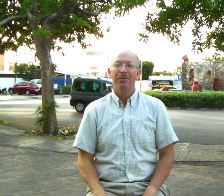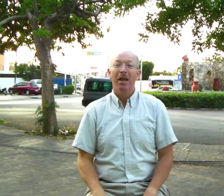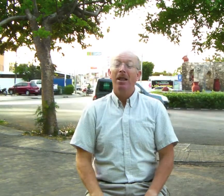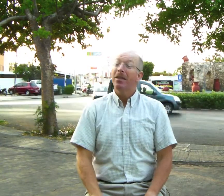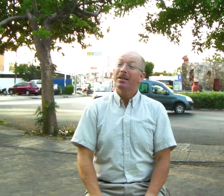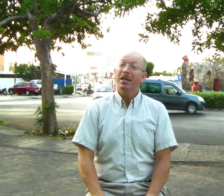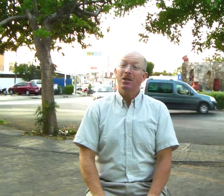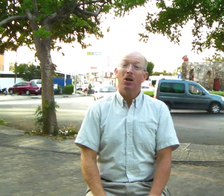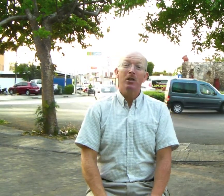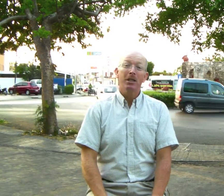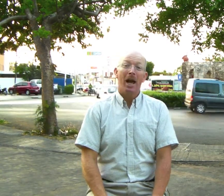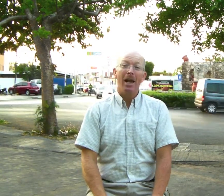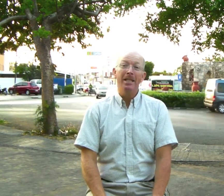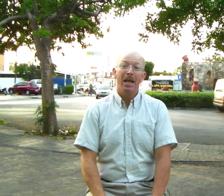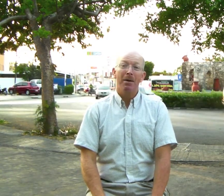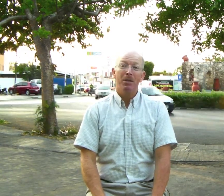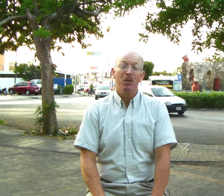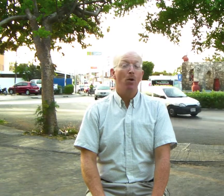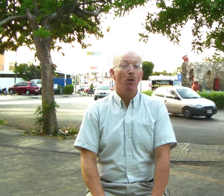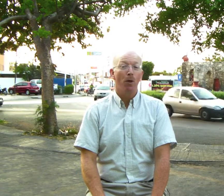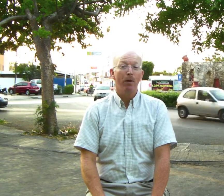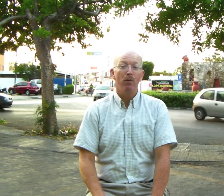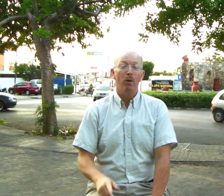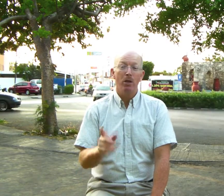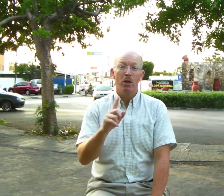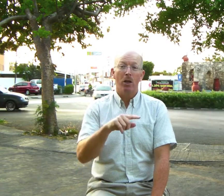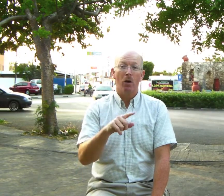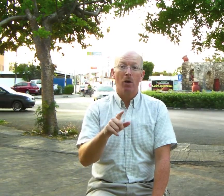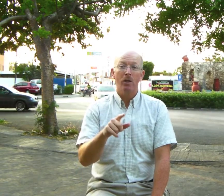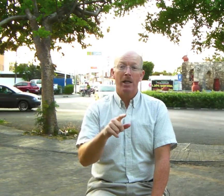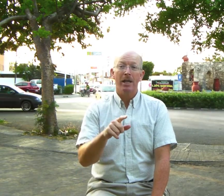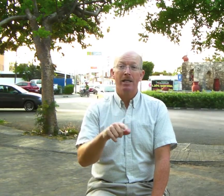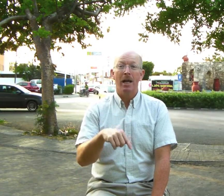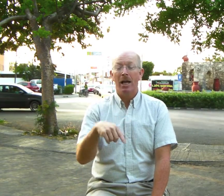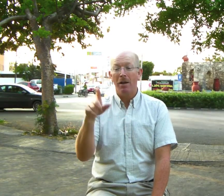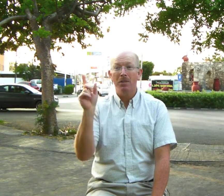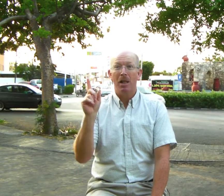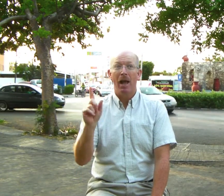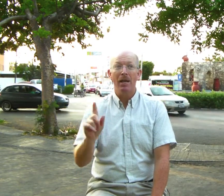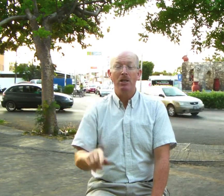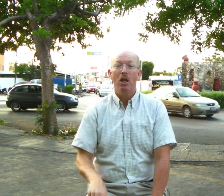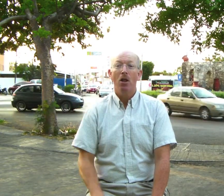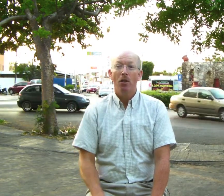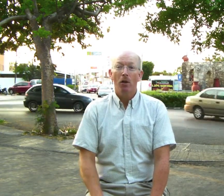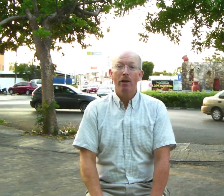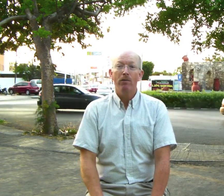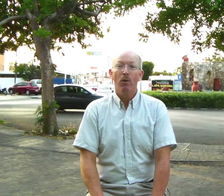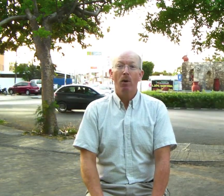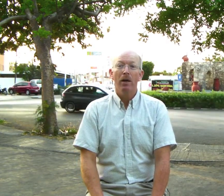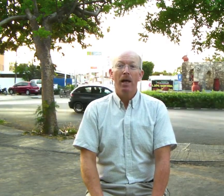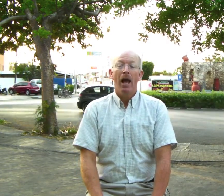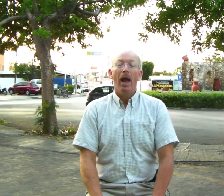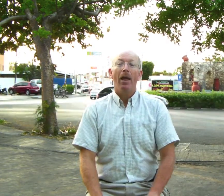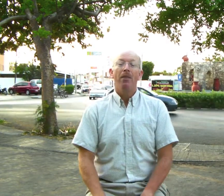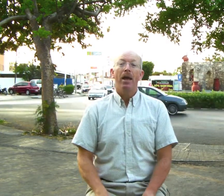This is Learn Signs, episode 34, so you can go to learnsigns.com slash 34, and then